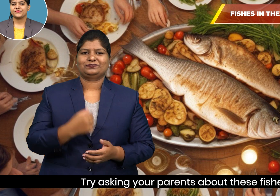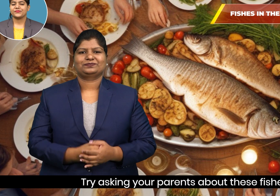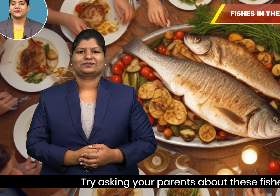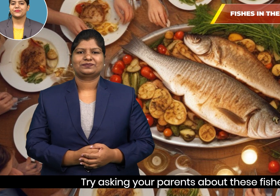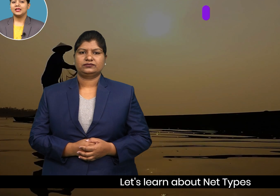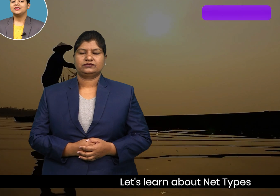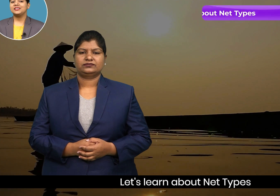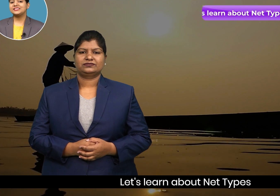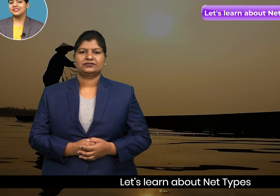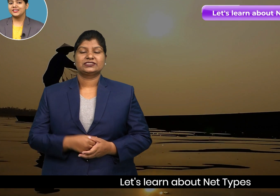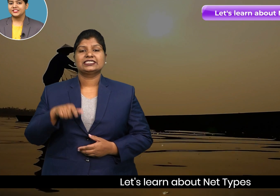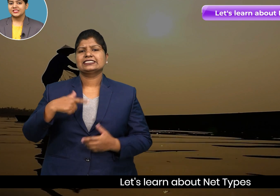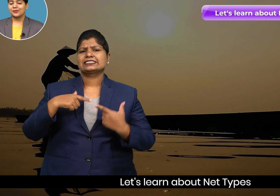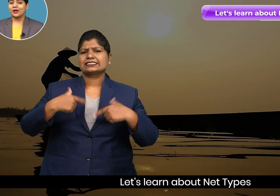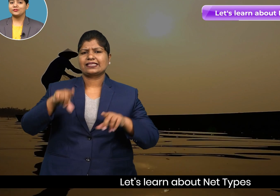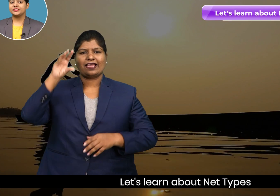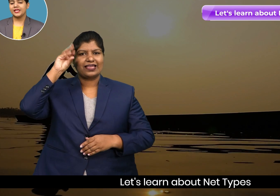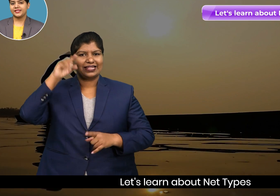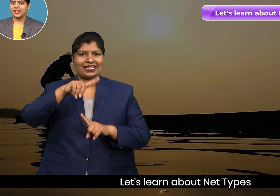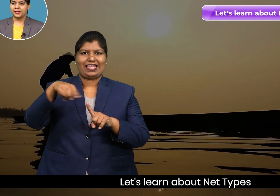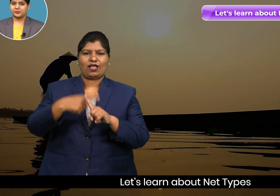Let's learn about net types.